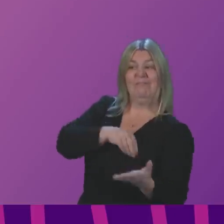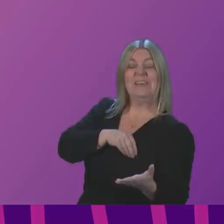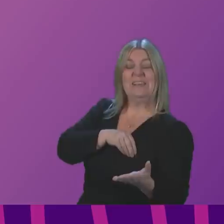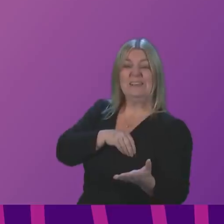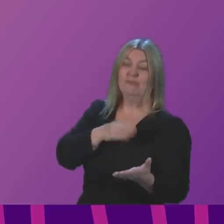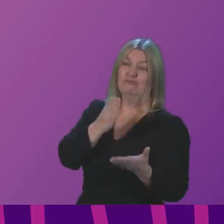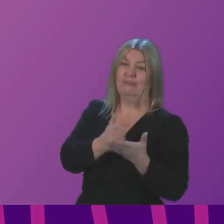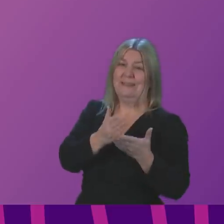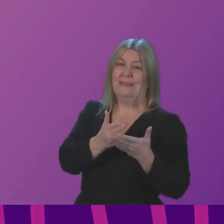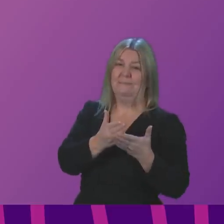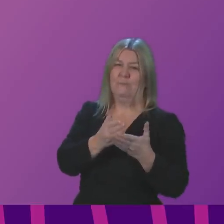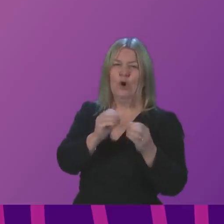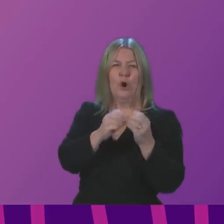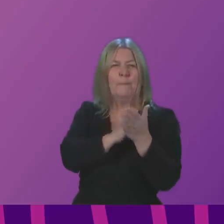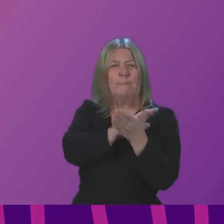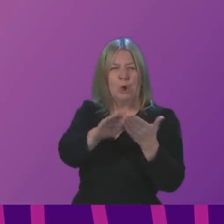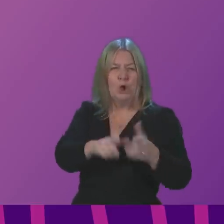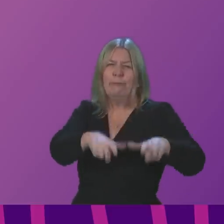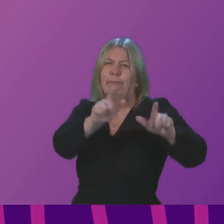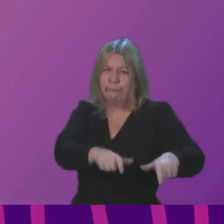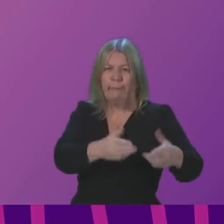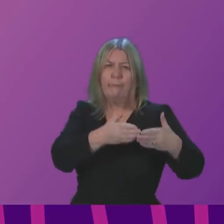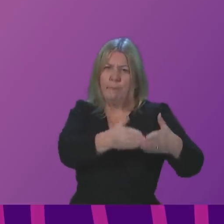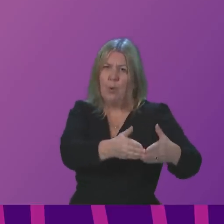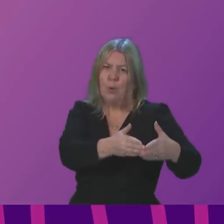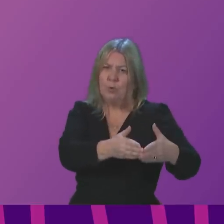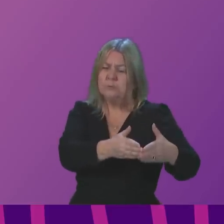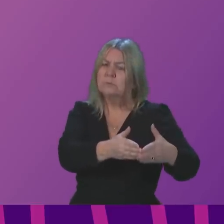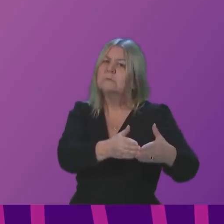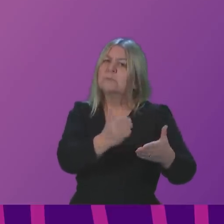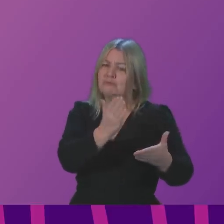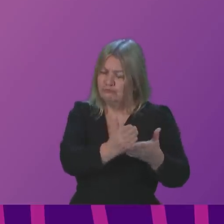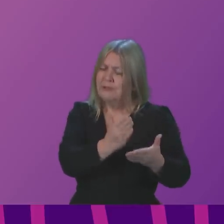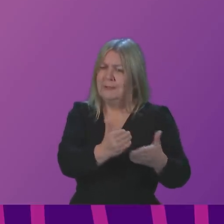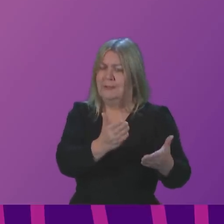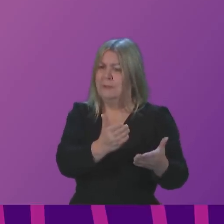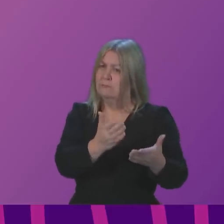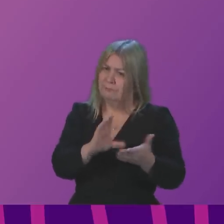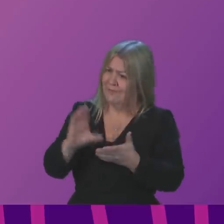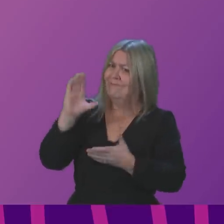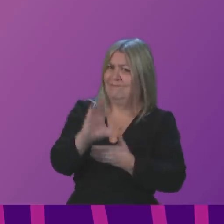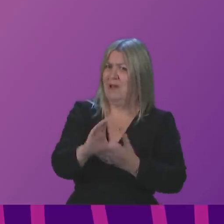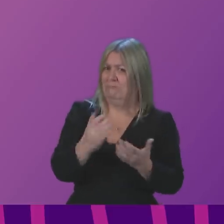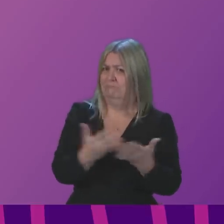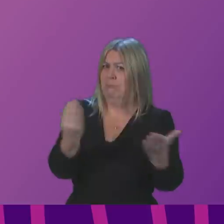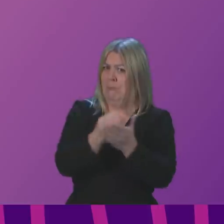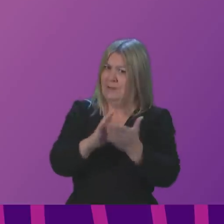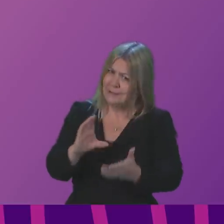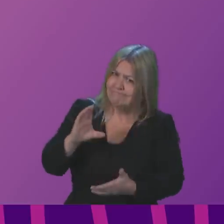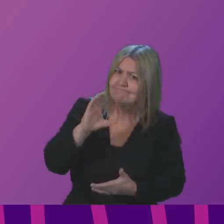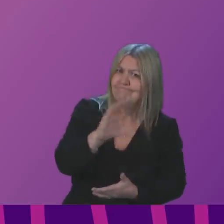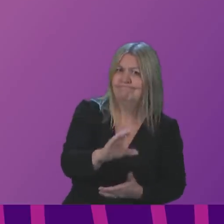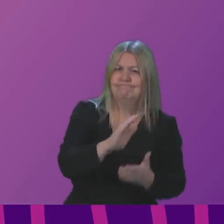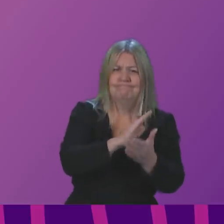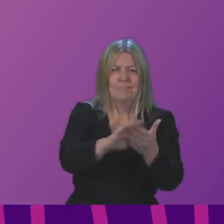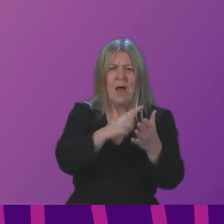statutory harbour authority to ensure harbours are well maintained and fit for purpose. We are investing heavily in ports and vessels to support and improve the